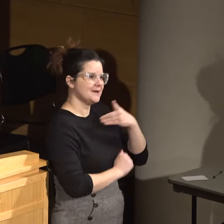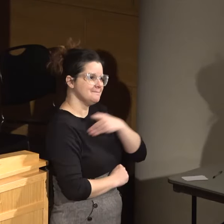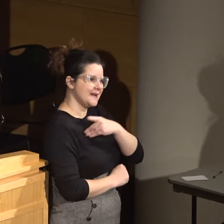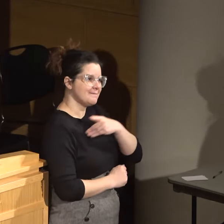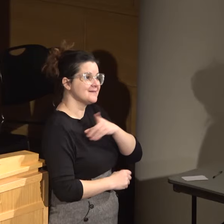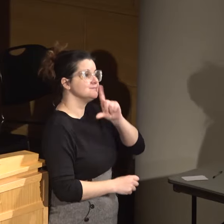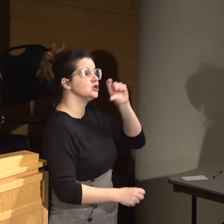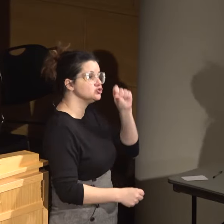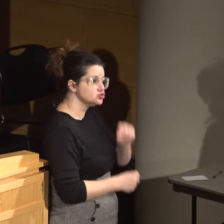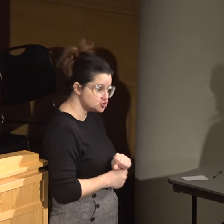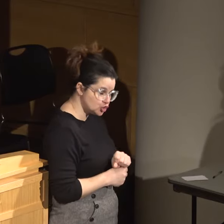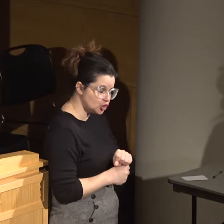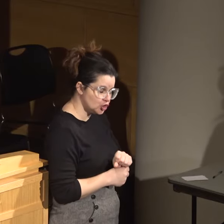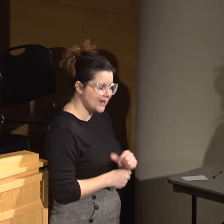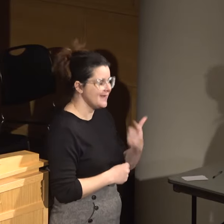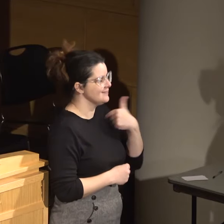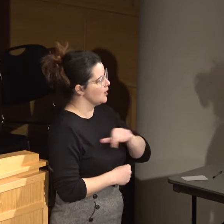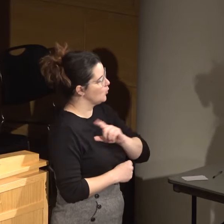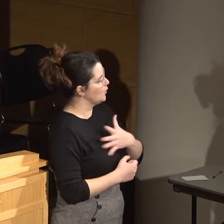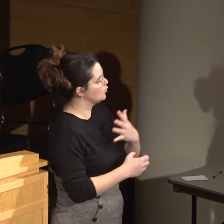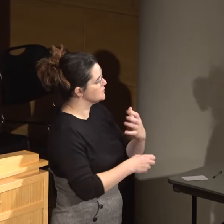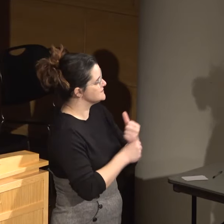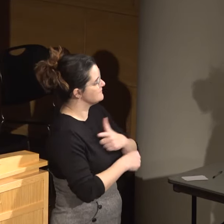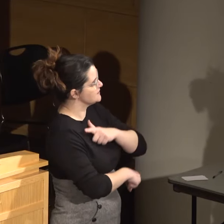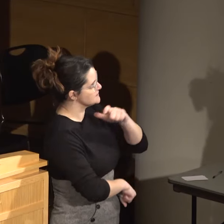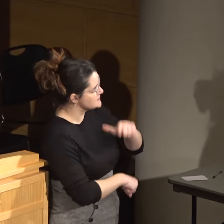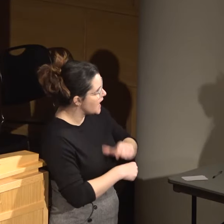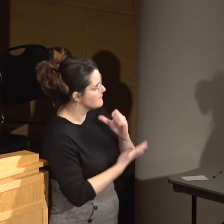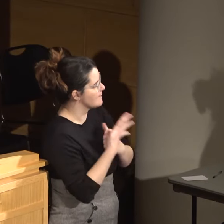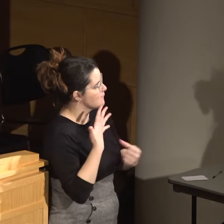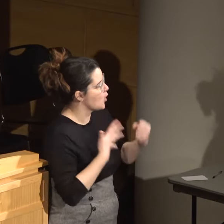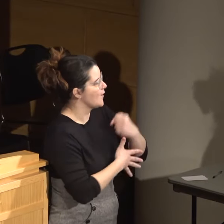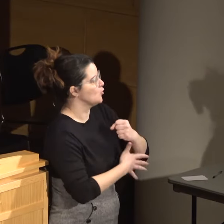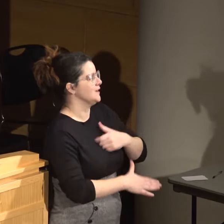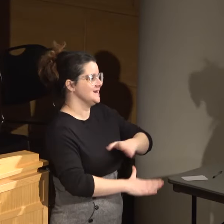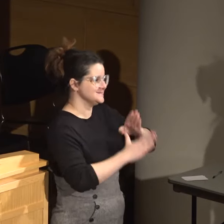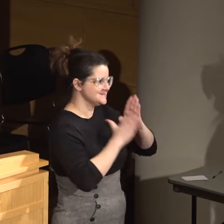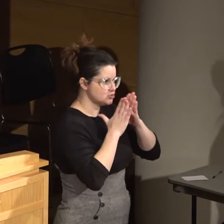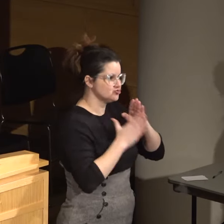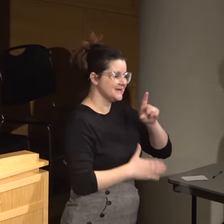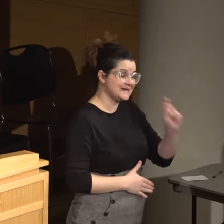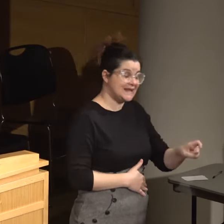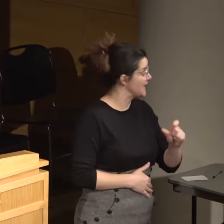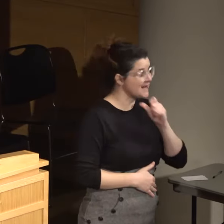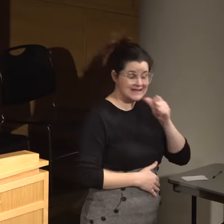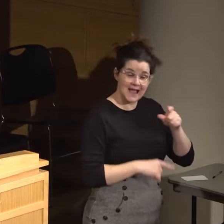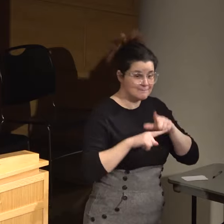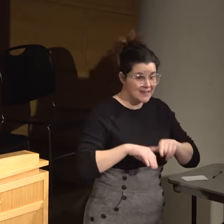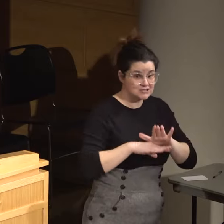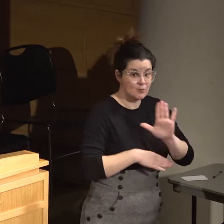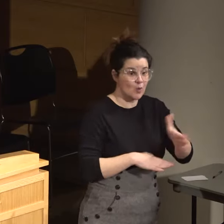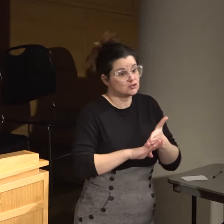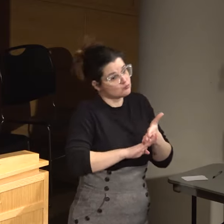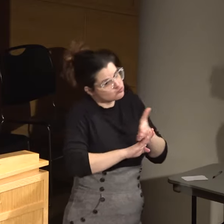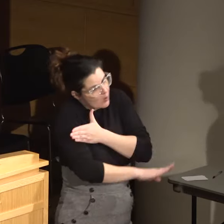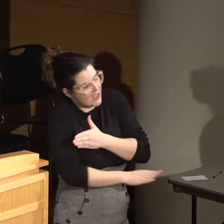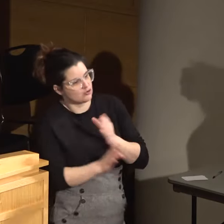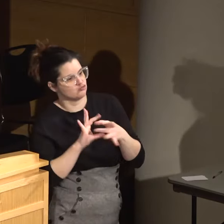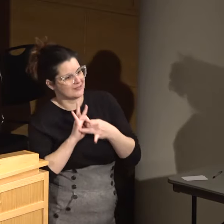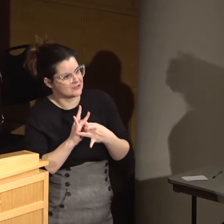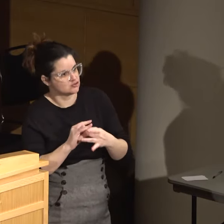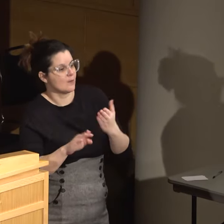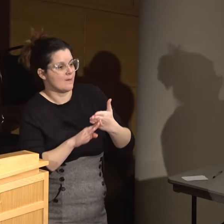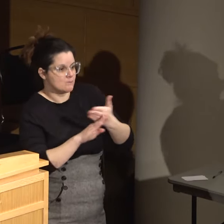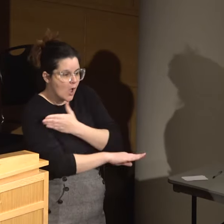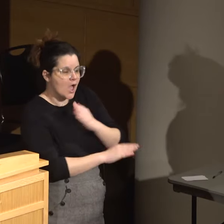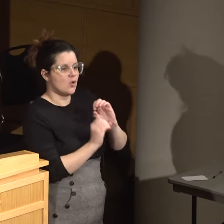be assured that we will receive the time and priority attention needed, not based upon your prior relationships or prior